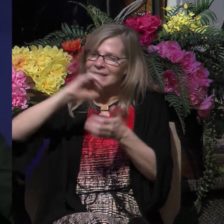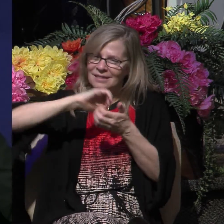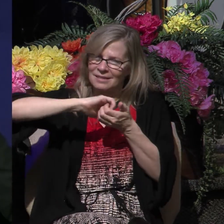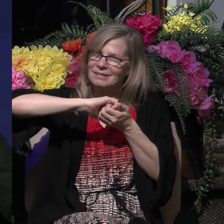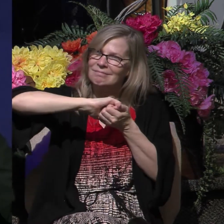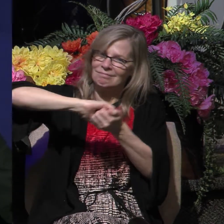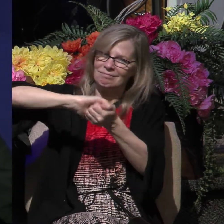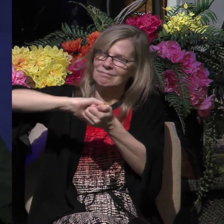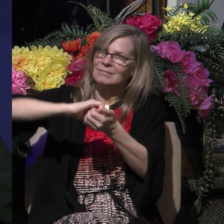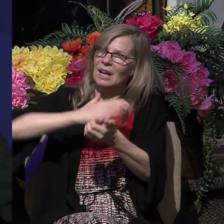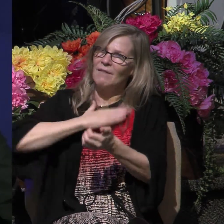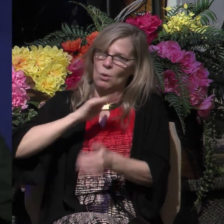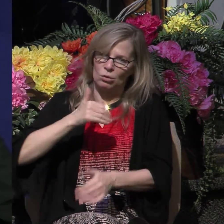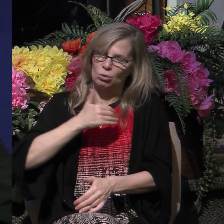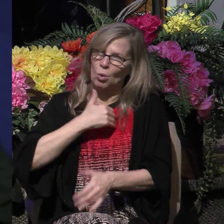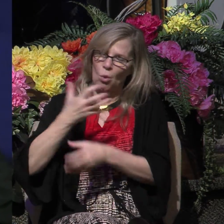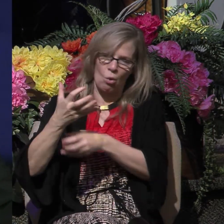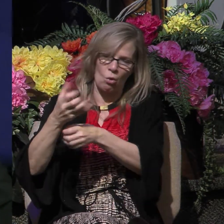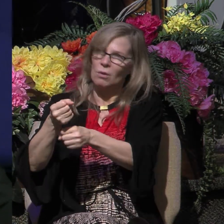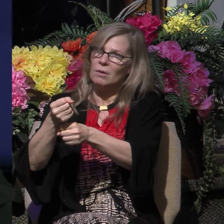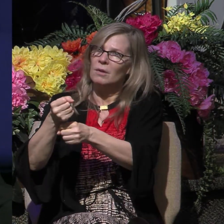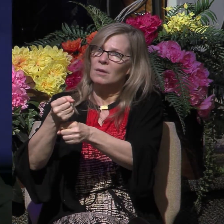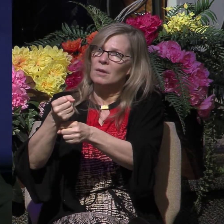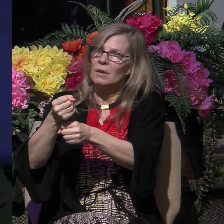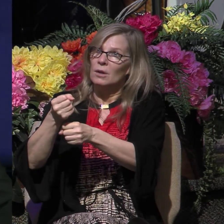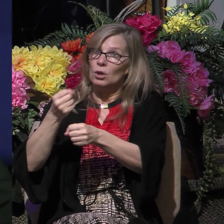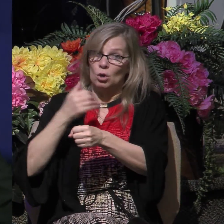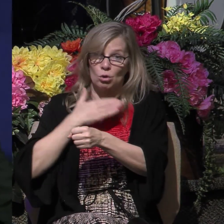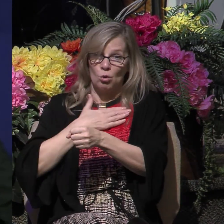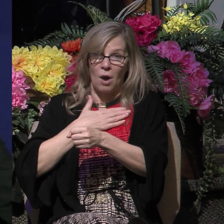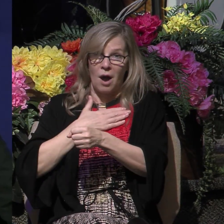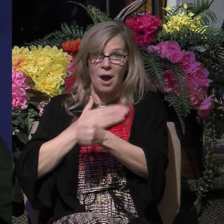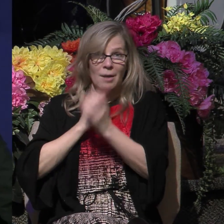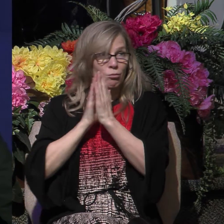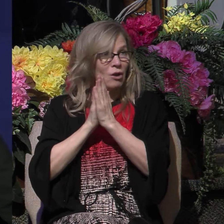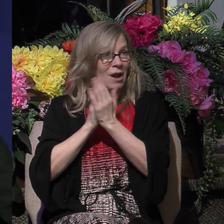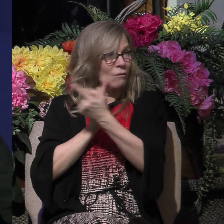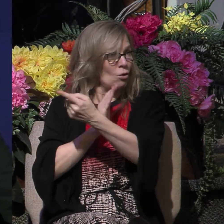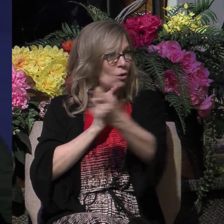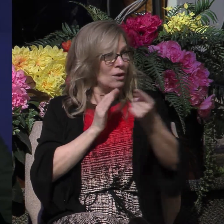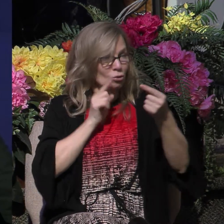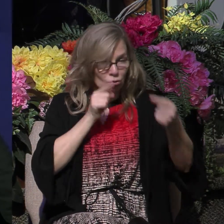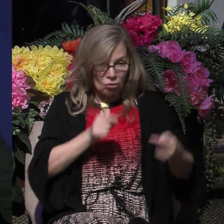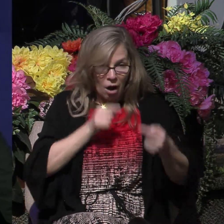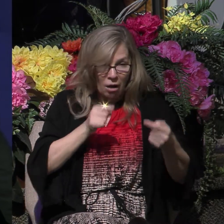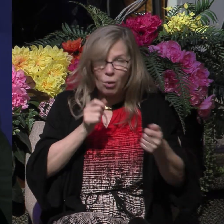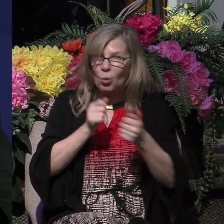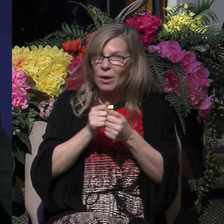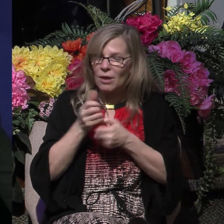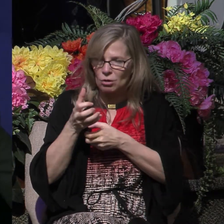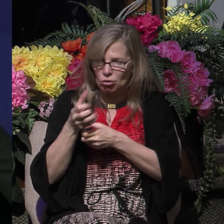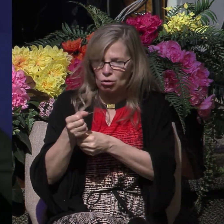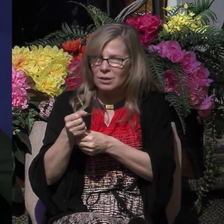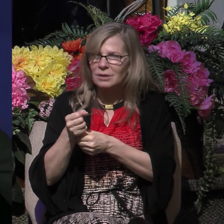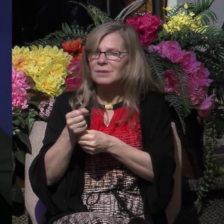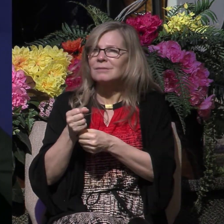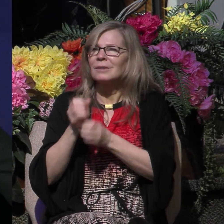So, Lord, I pray for any here who might struggle with assurance, but they really know you. I pray that what they've heard today would help them.